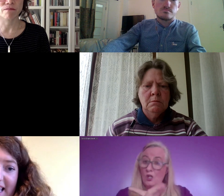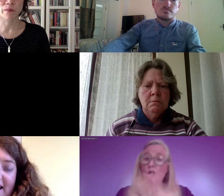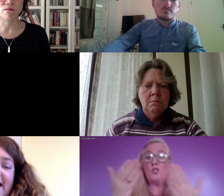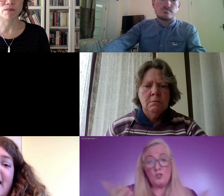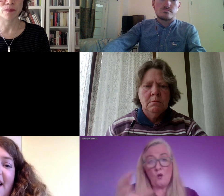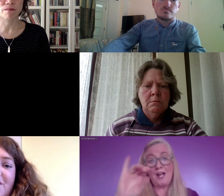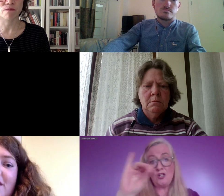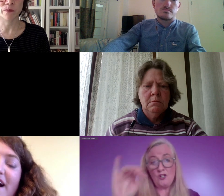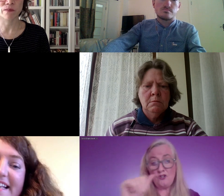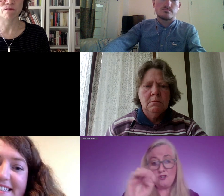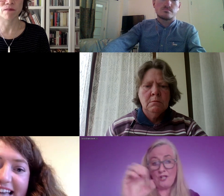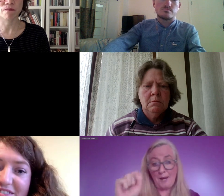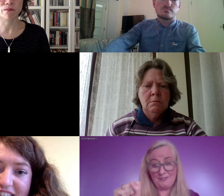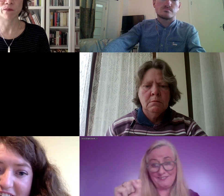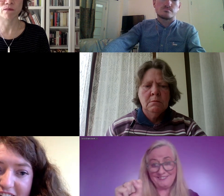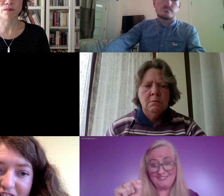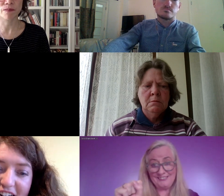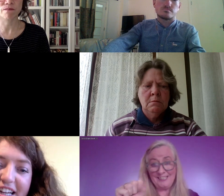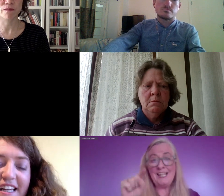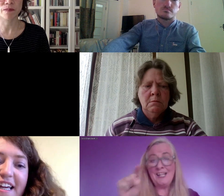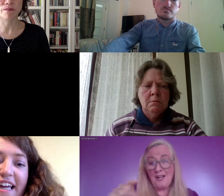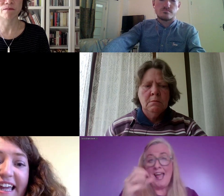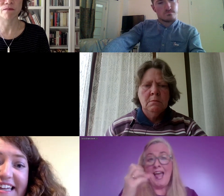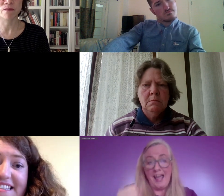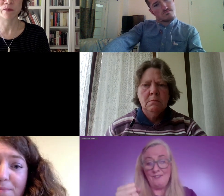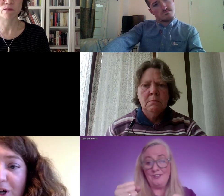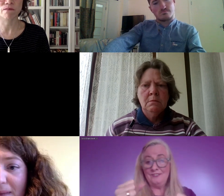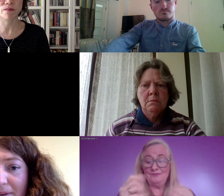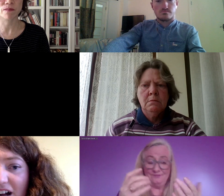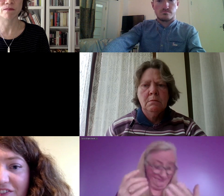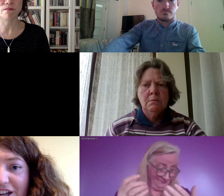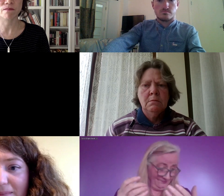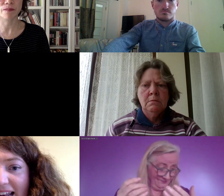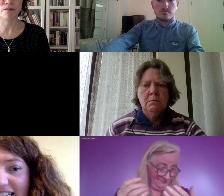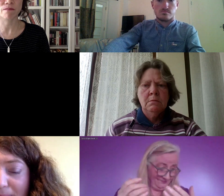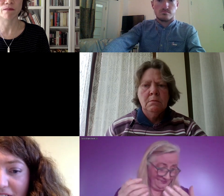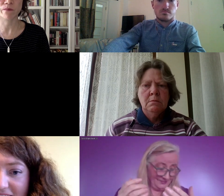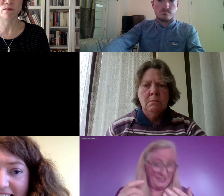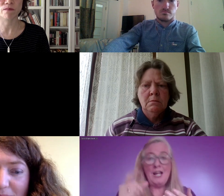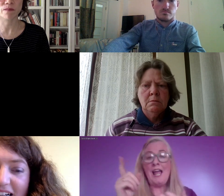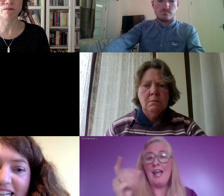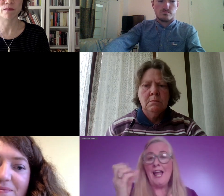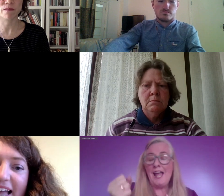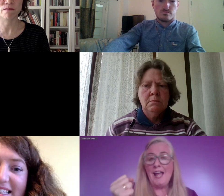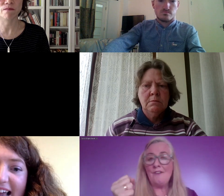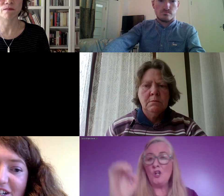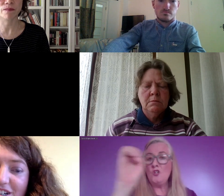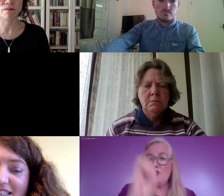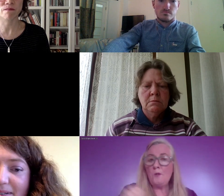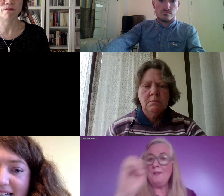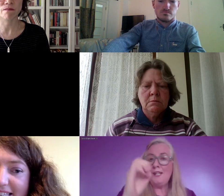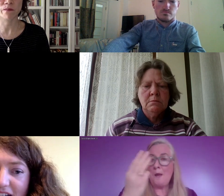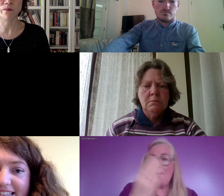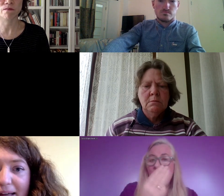in 2018 after a very successful teaching career. He is a board member of the European Anti-Poverty Network and has